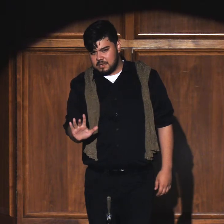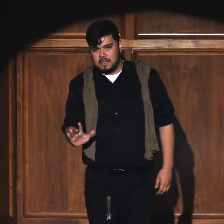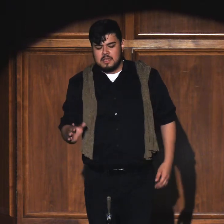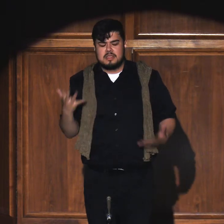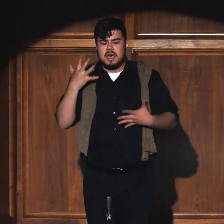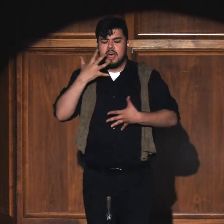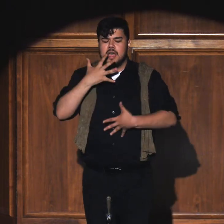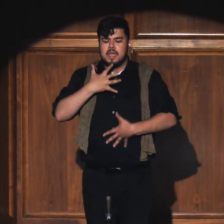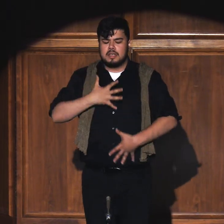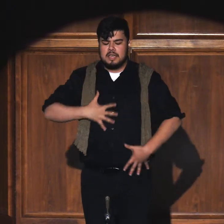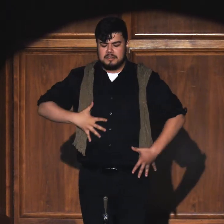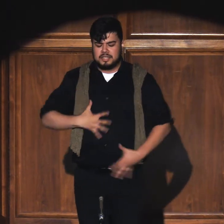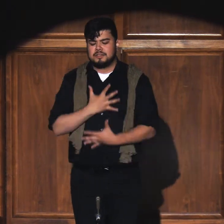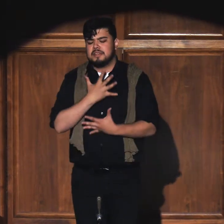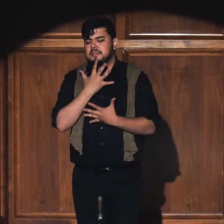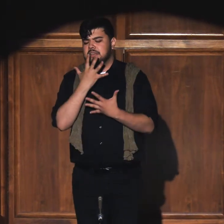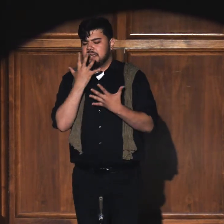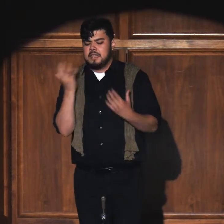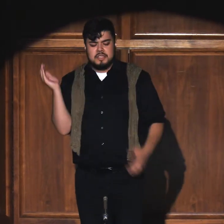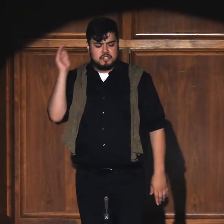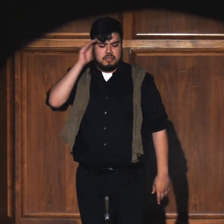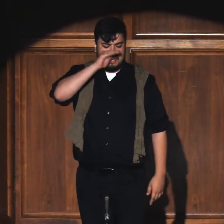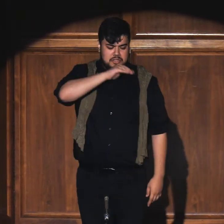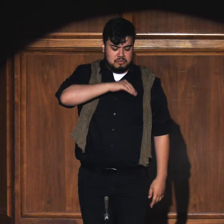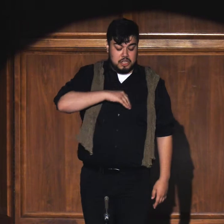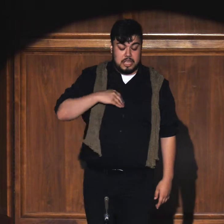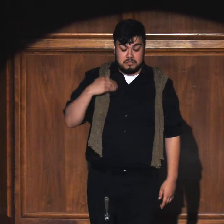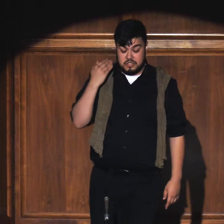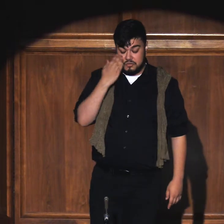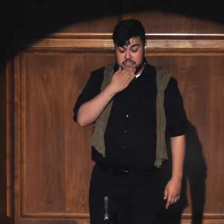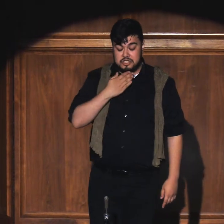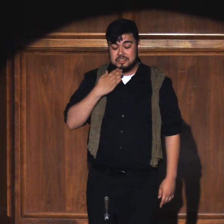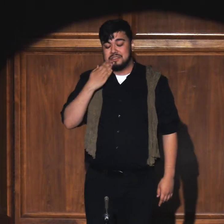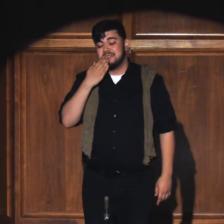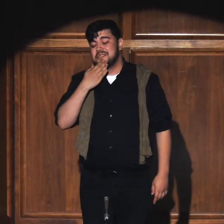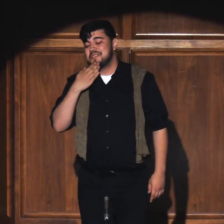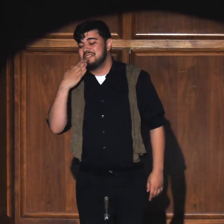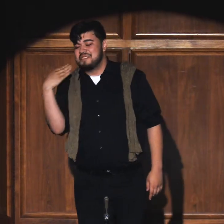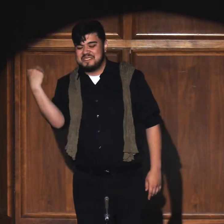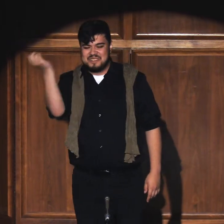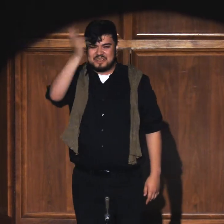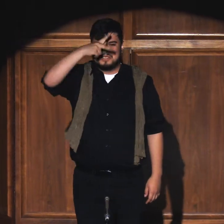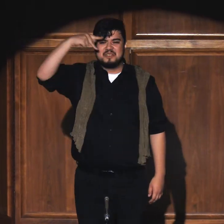Dark and thrilling, strange and sweet The